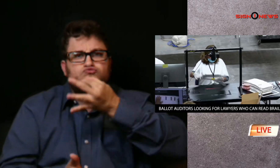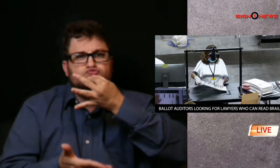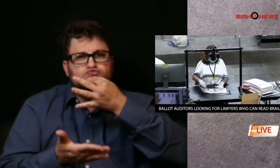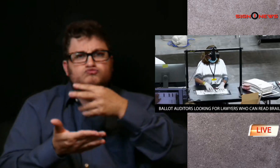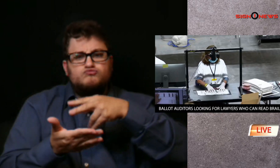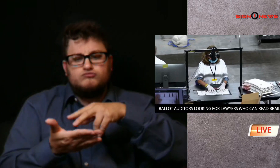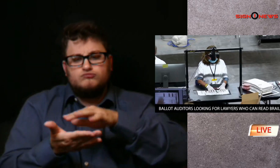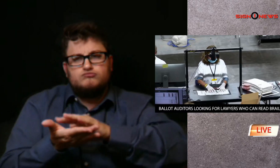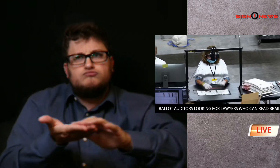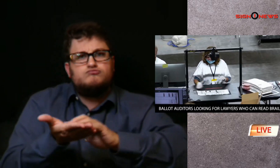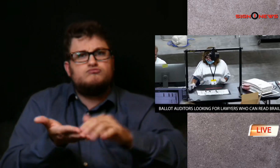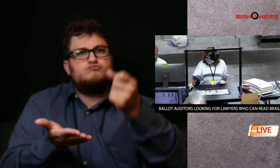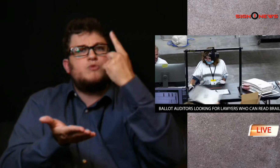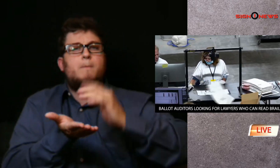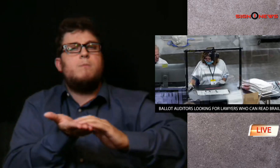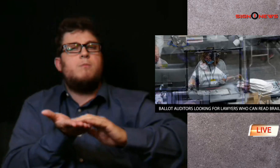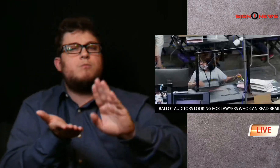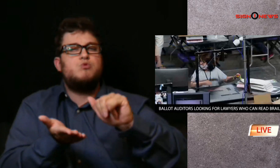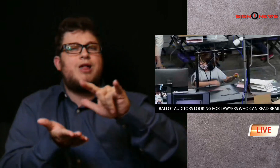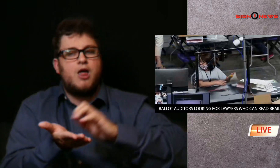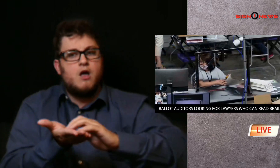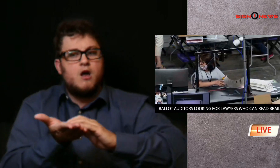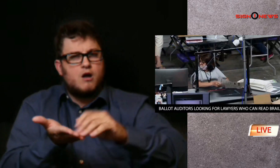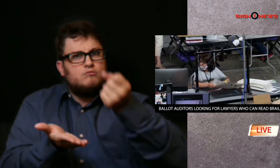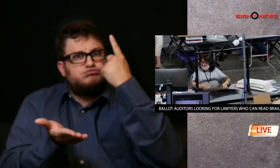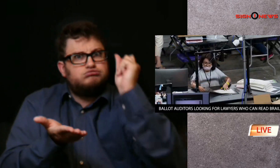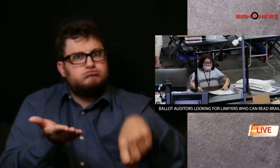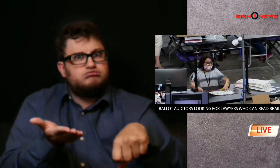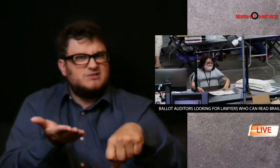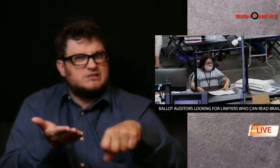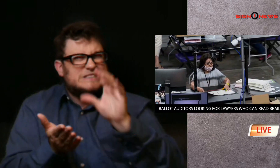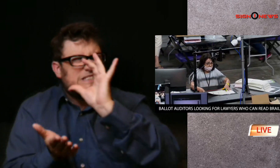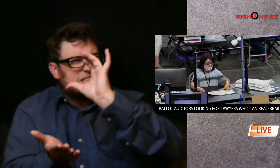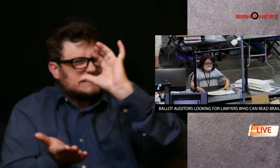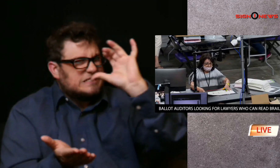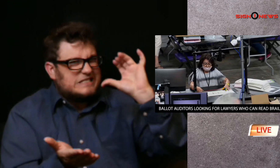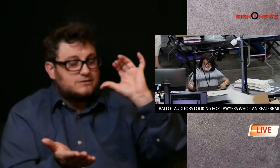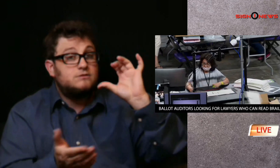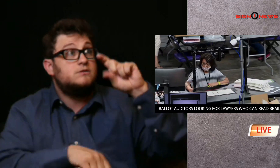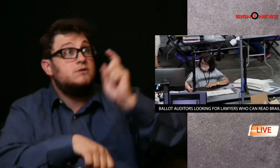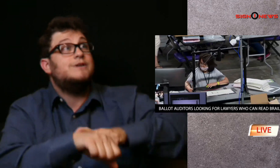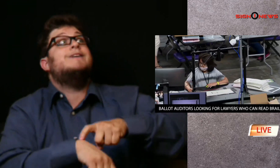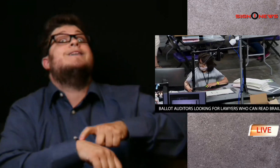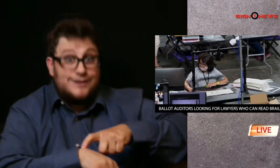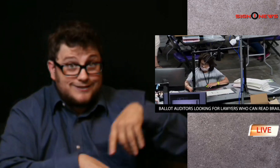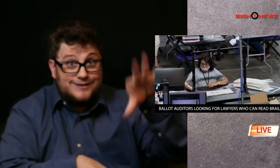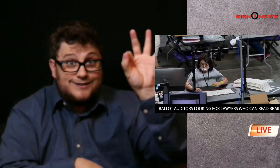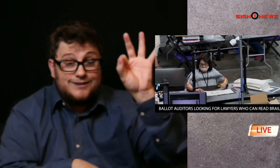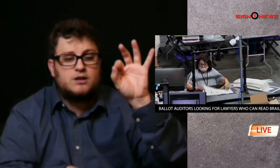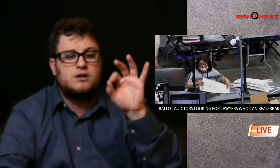but they're looking for lawyers who can read braille to help count the